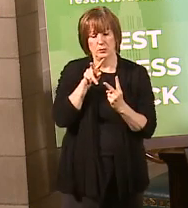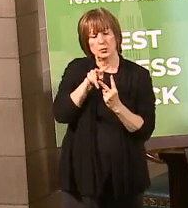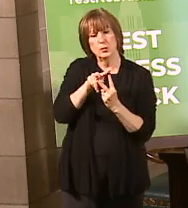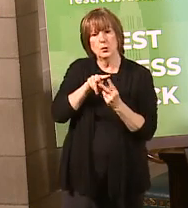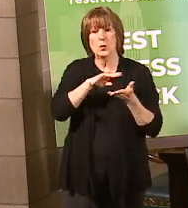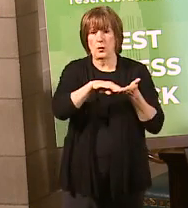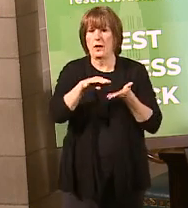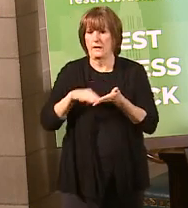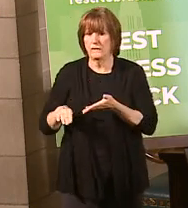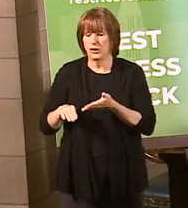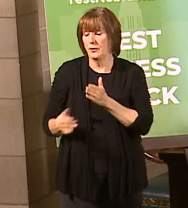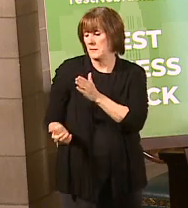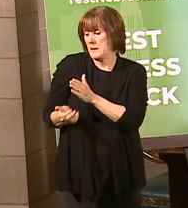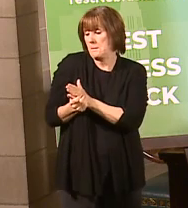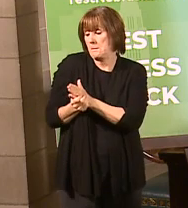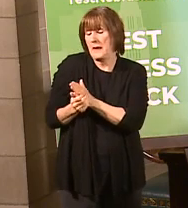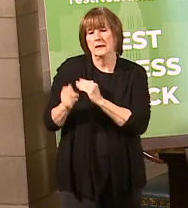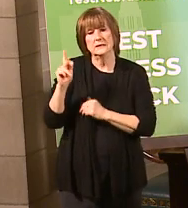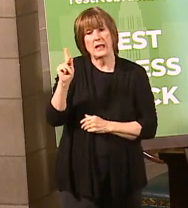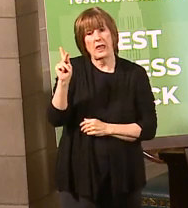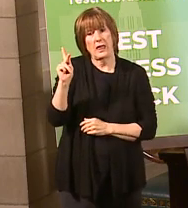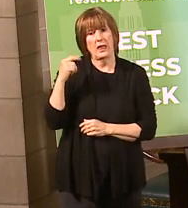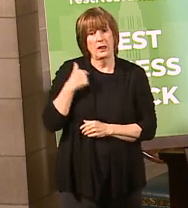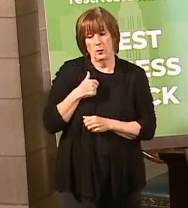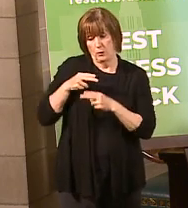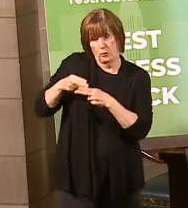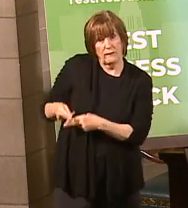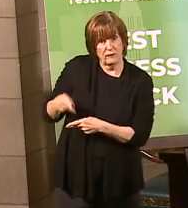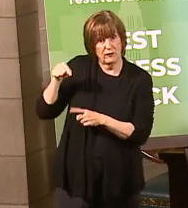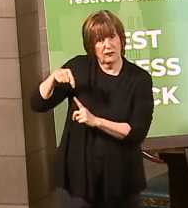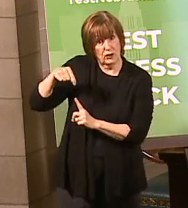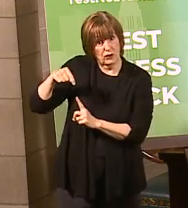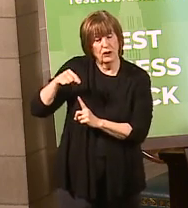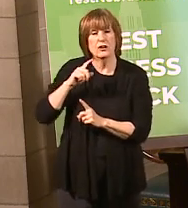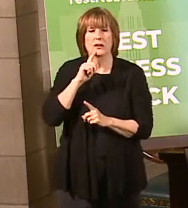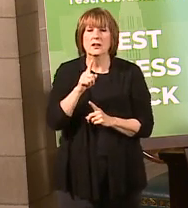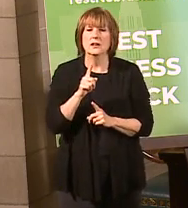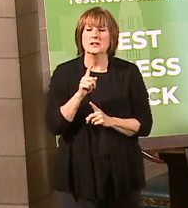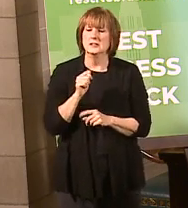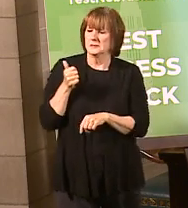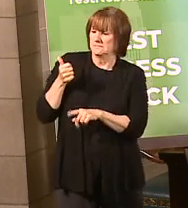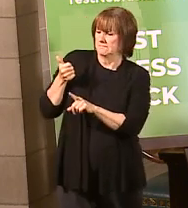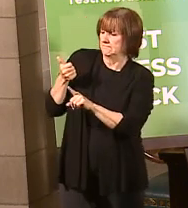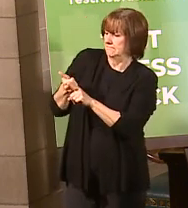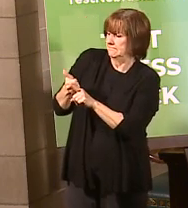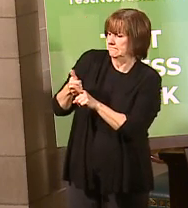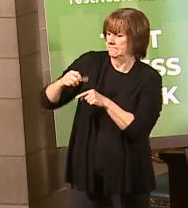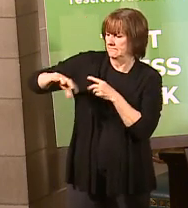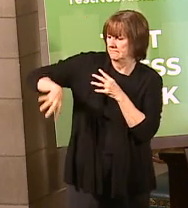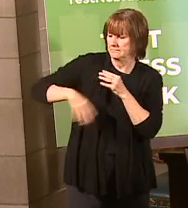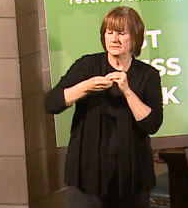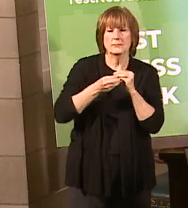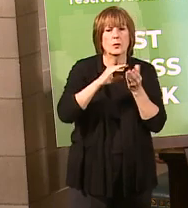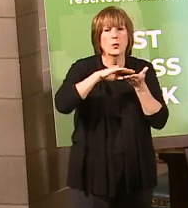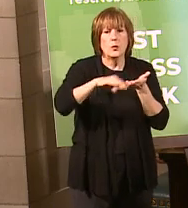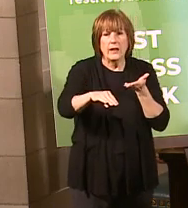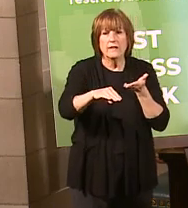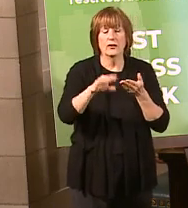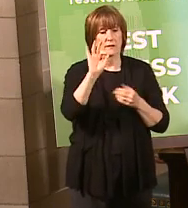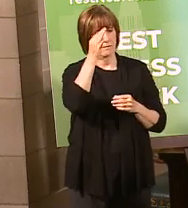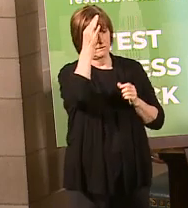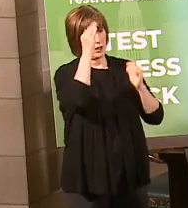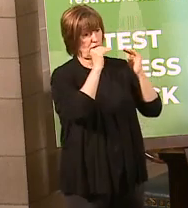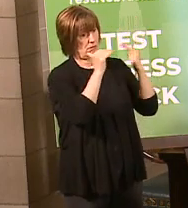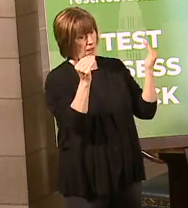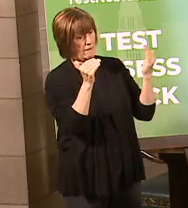The appendix K that you'll hear us refer to is really a stand-alone appendix to our waivers that at the federal